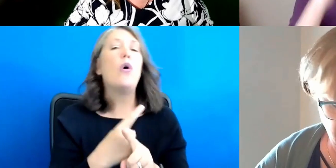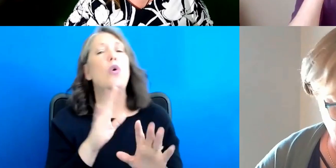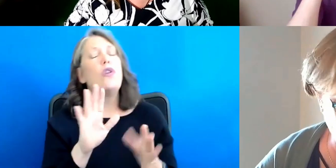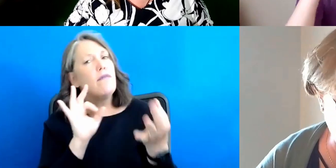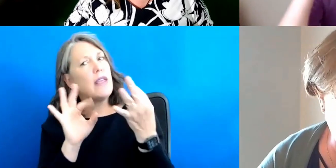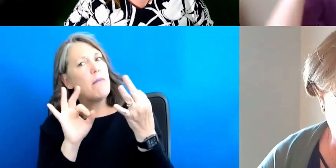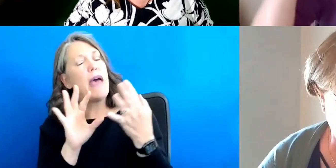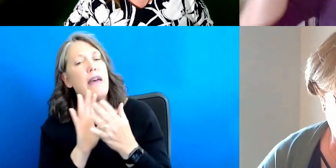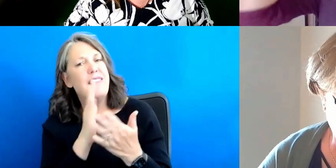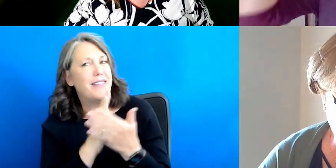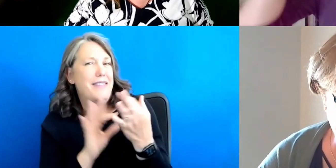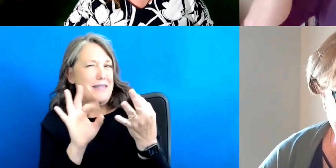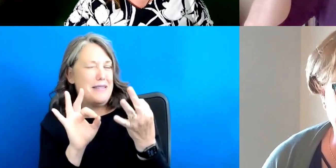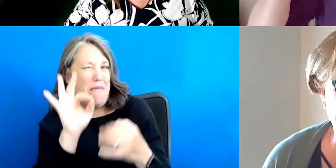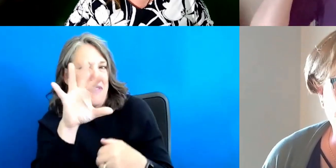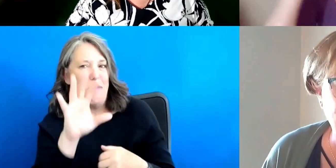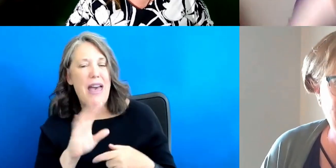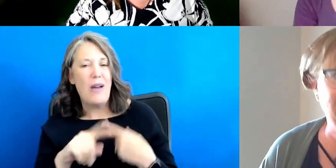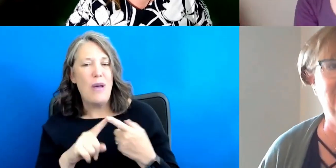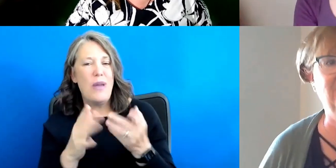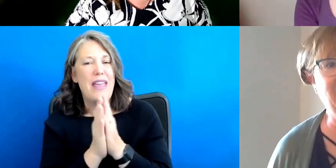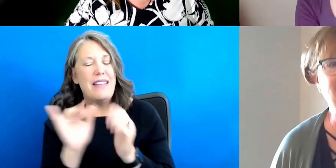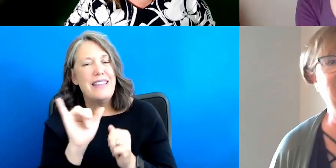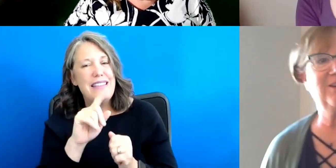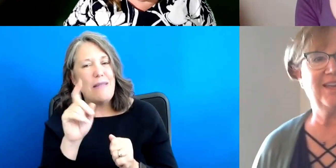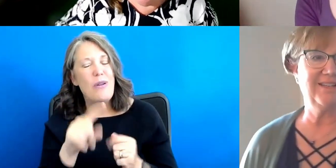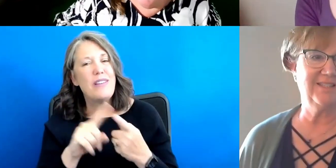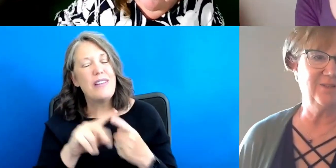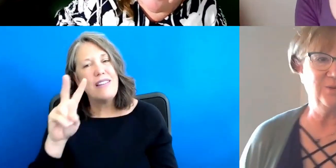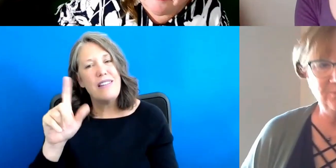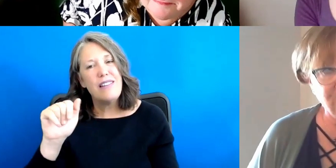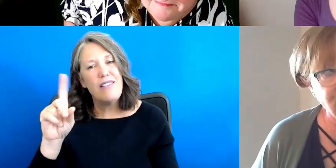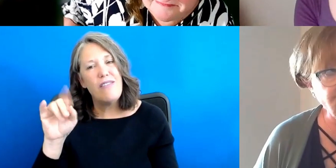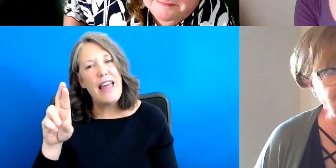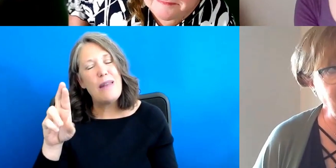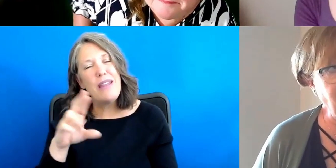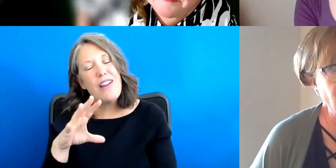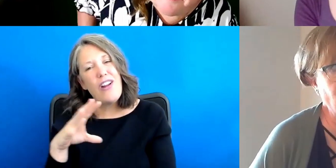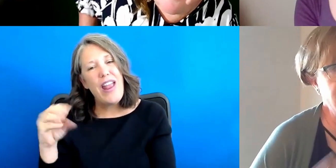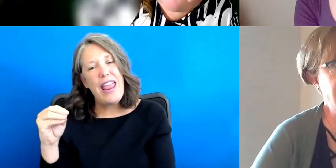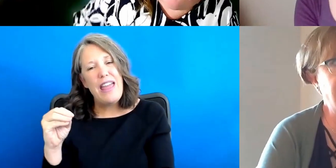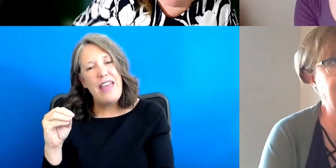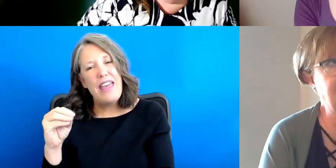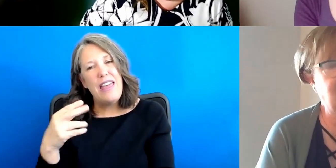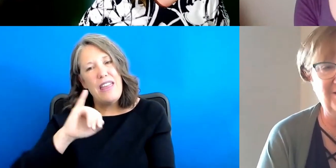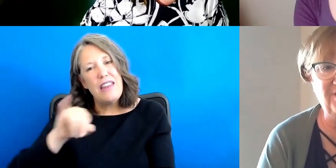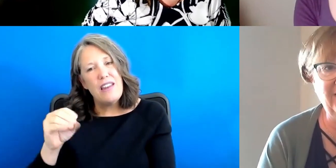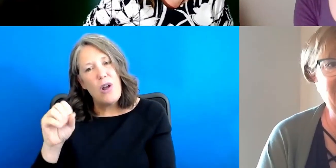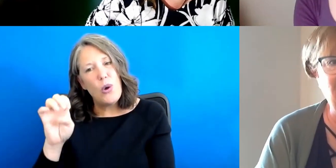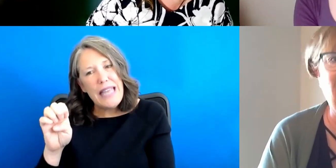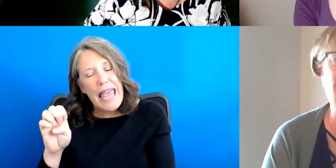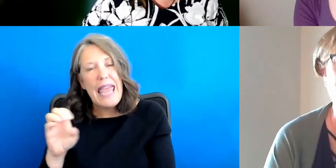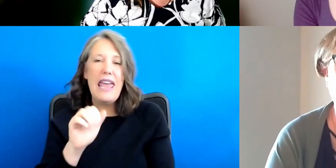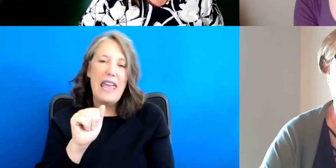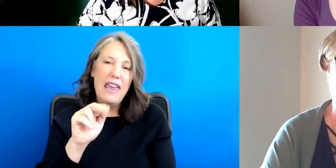that, you know, when we asked that same question to Vladimir and to, uh, Jose and Andre